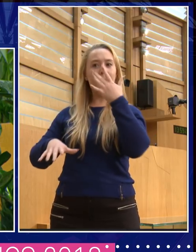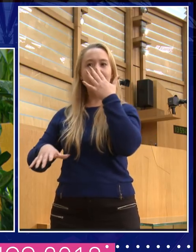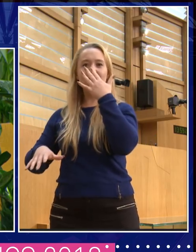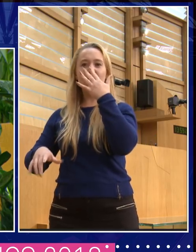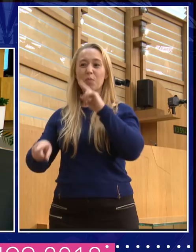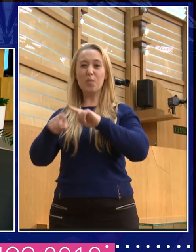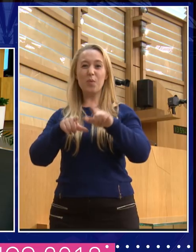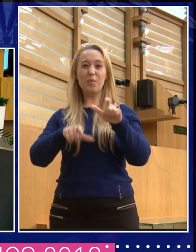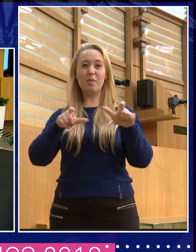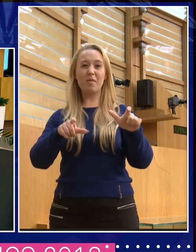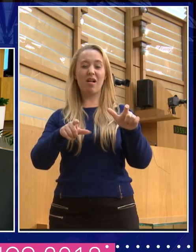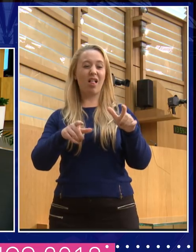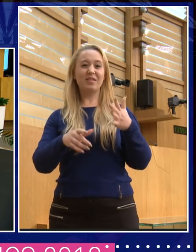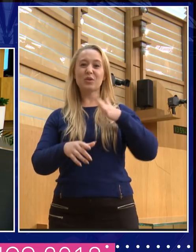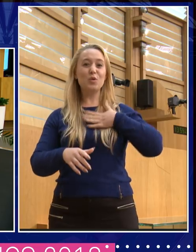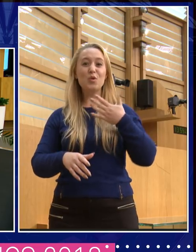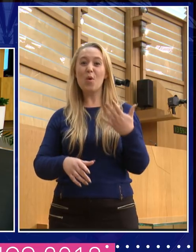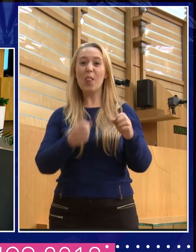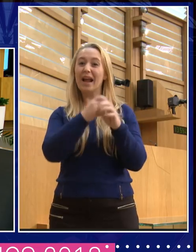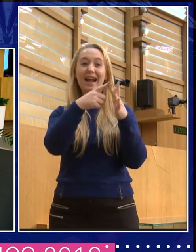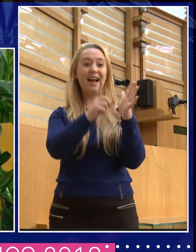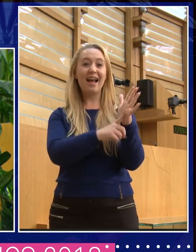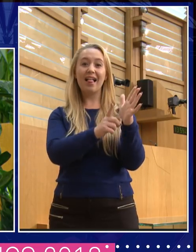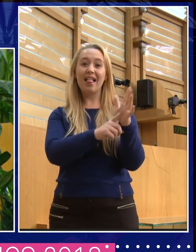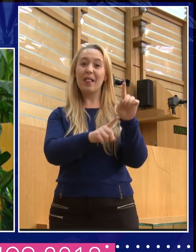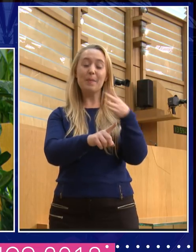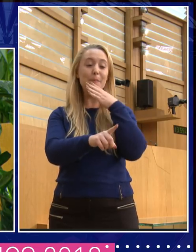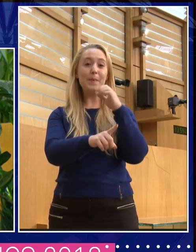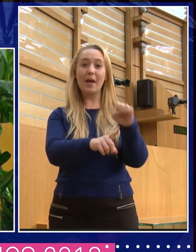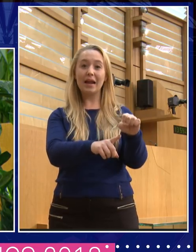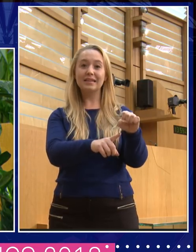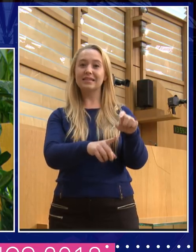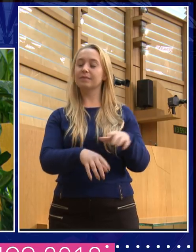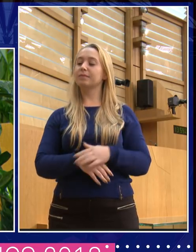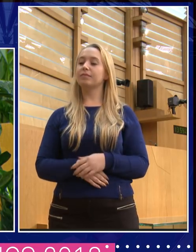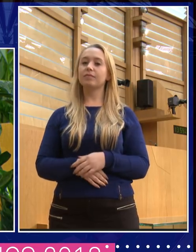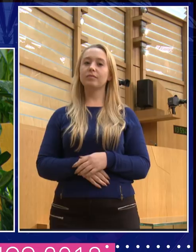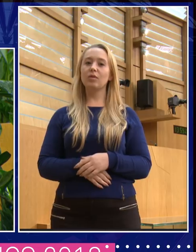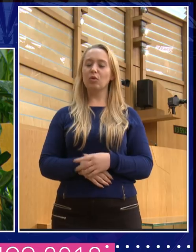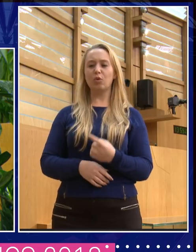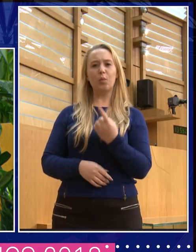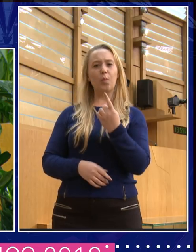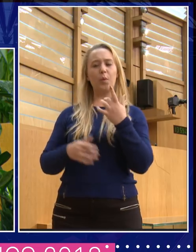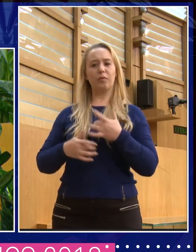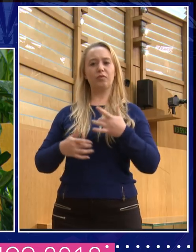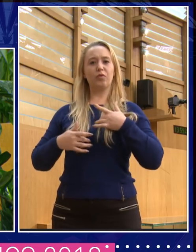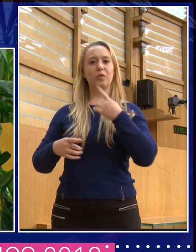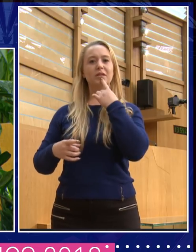they were kind of the coeval of. And when I said a bit they really liked, I said something like, look, just get real.